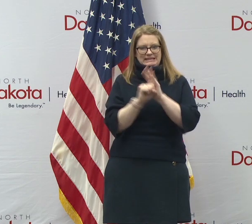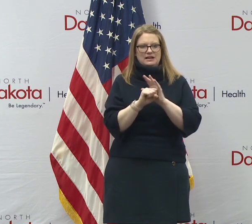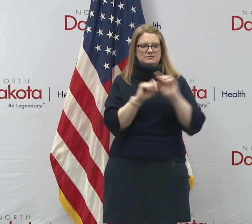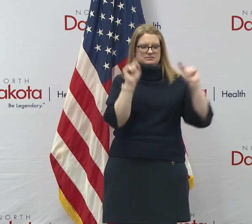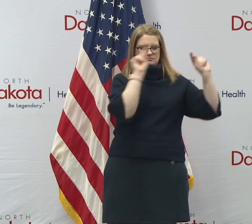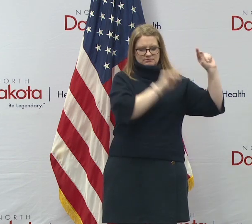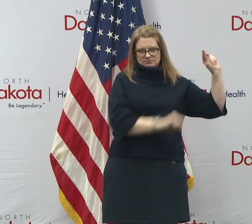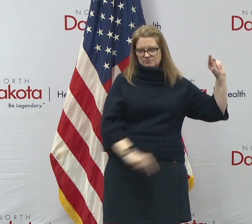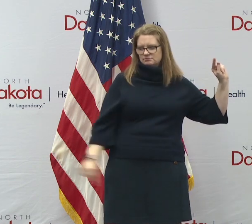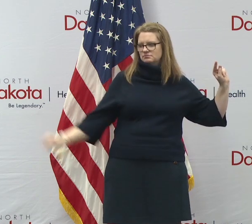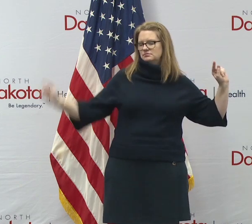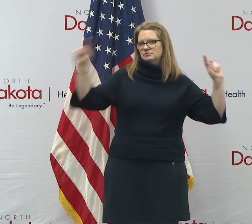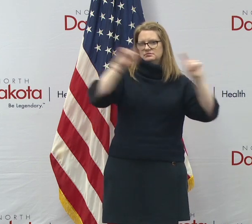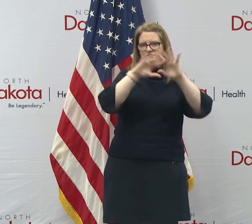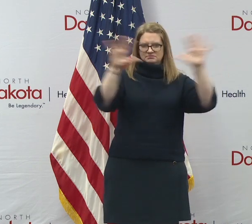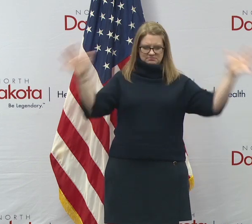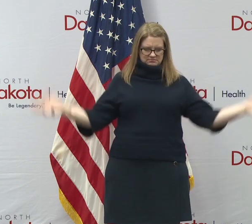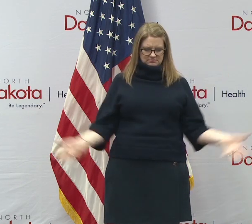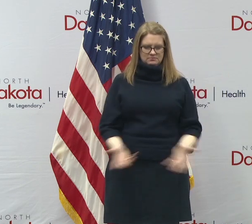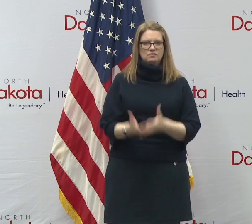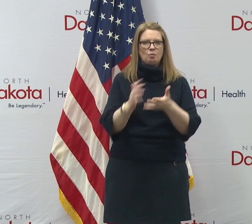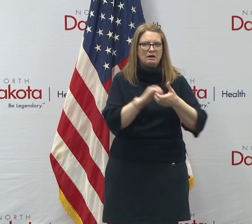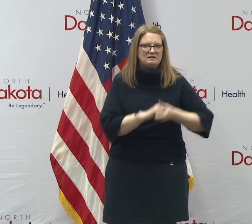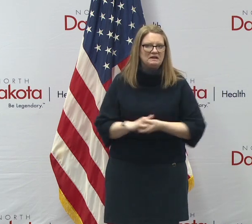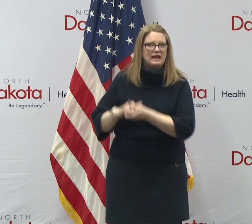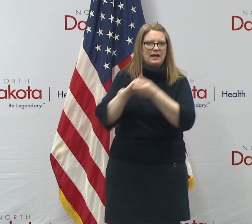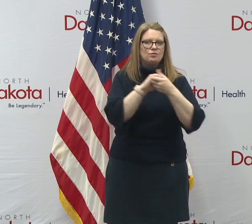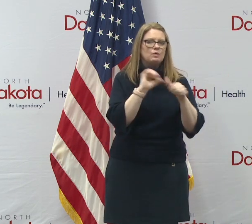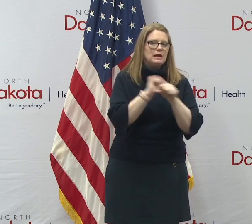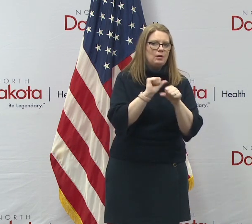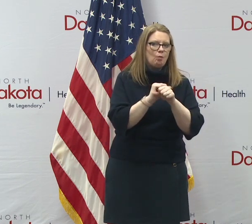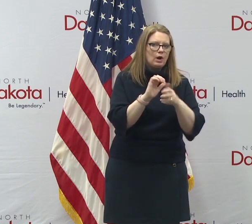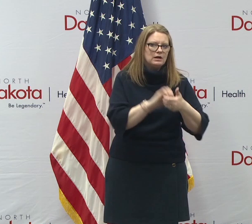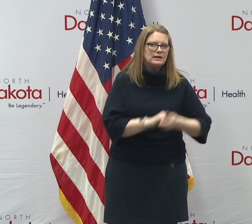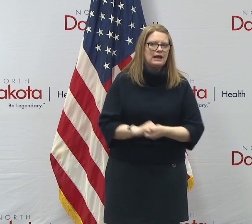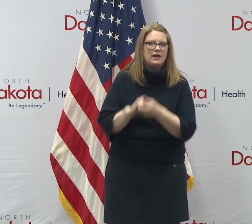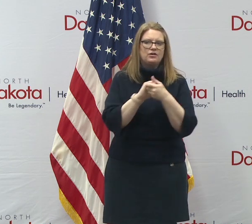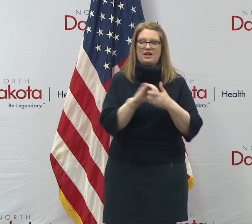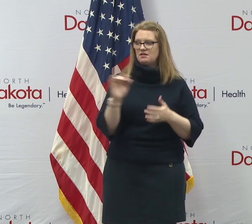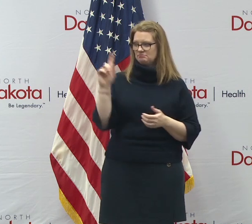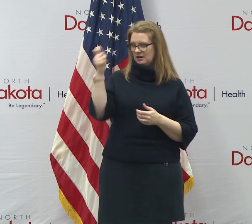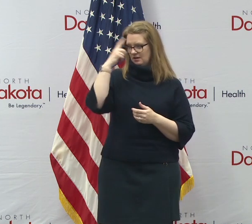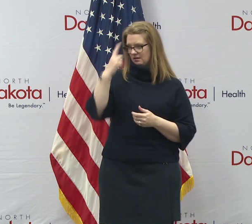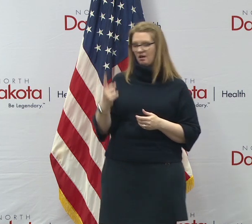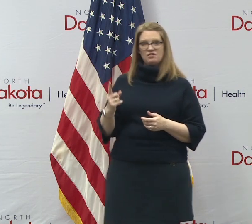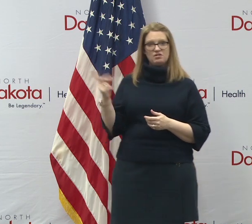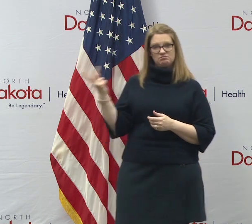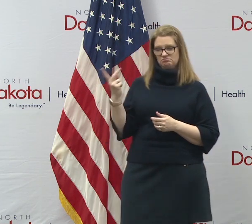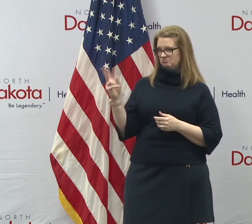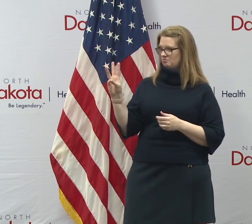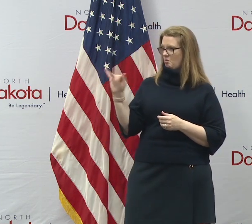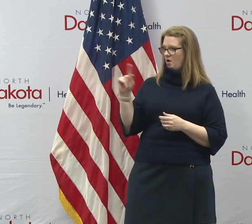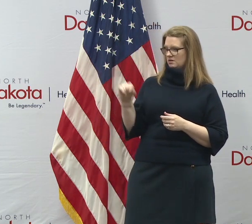Montans, all of our neighbors, we're all in together and we got to continue to work together. As I'm sure Governor Walz and I have worked productively on a number of other things, including the